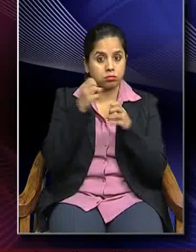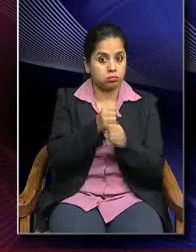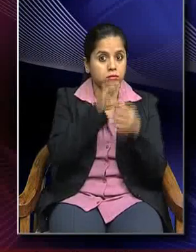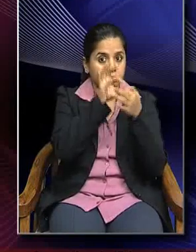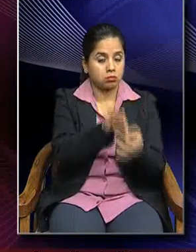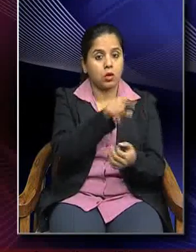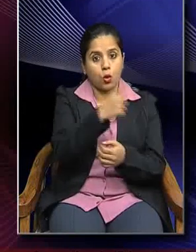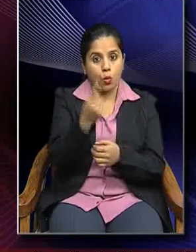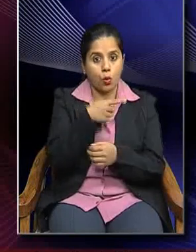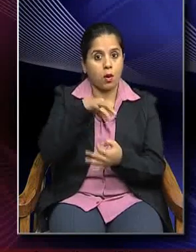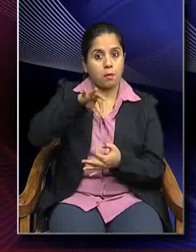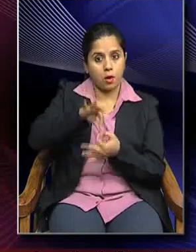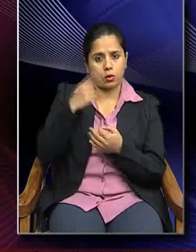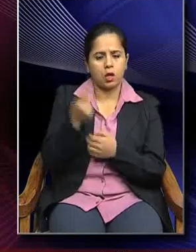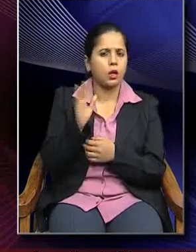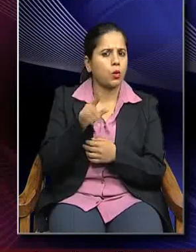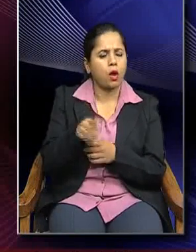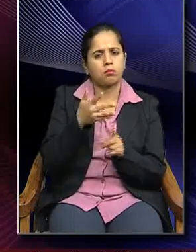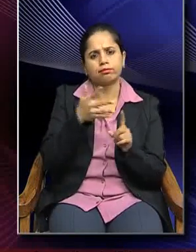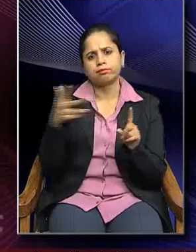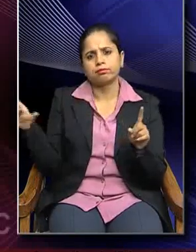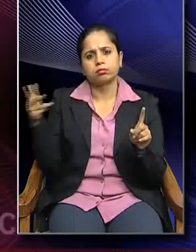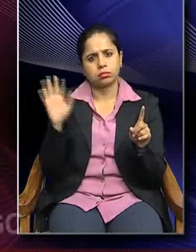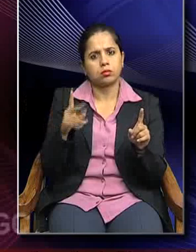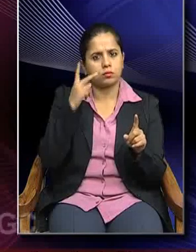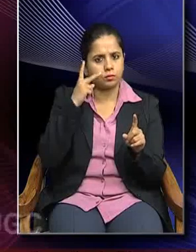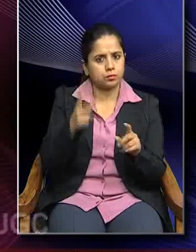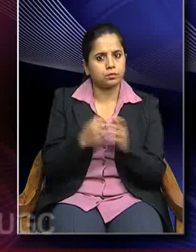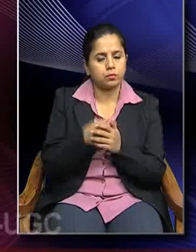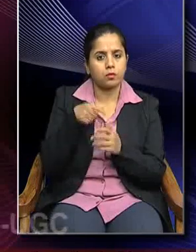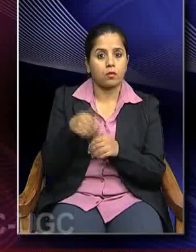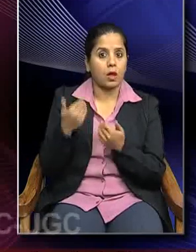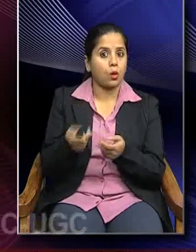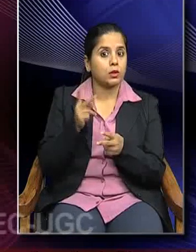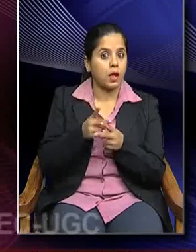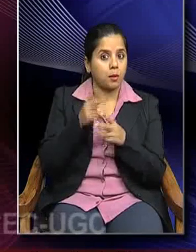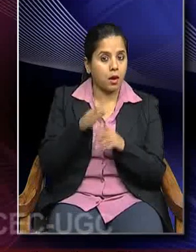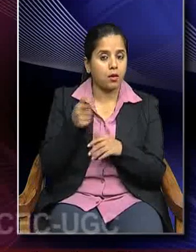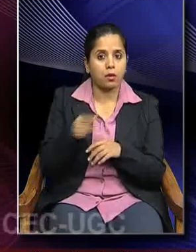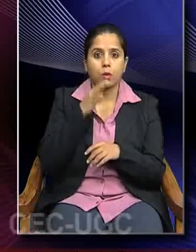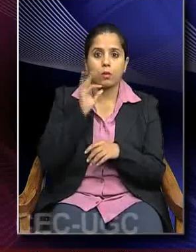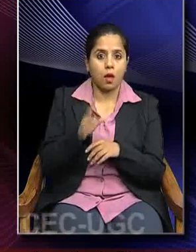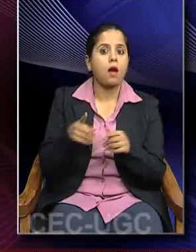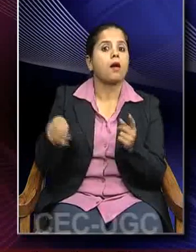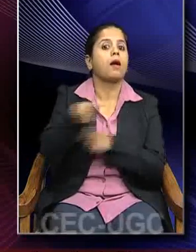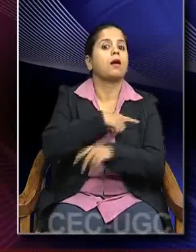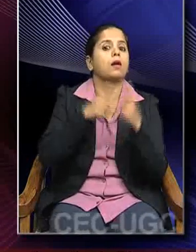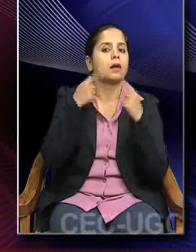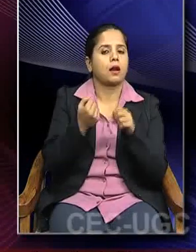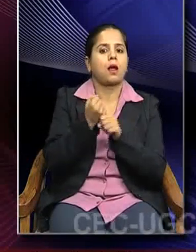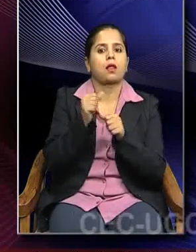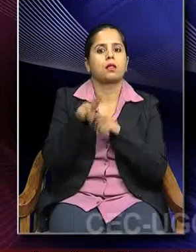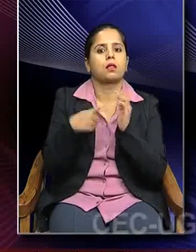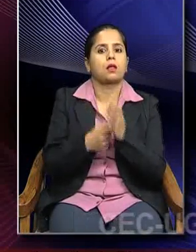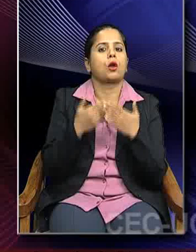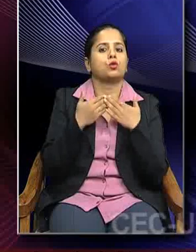Buddhism as prominently it is in the case of Gandhar school